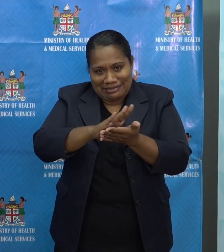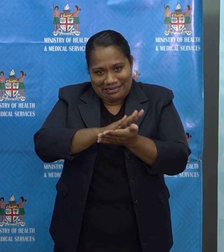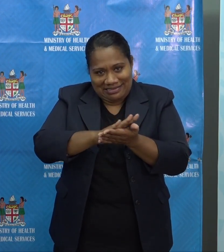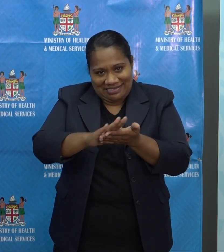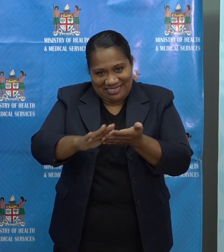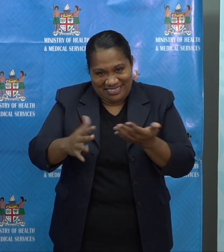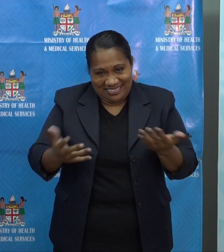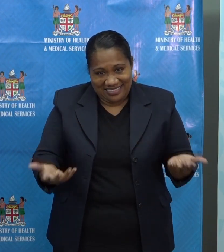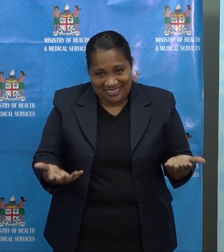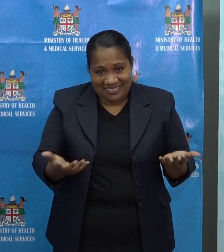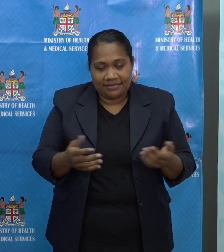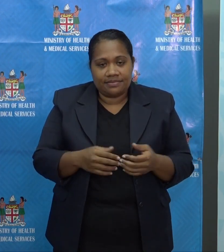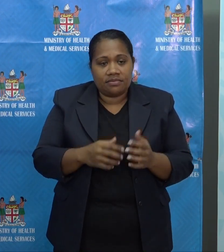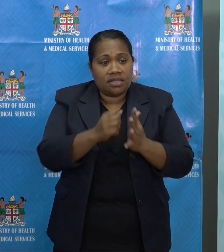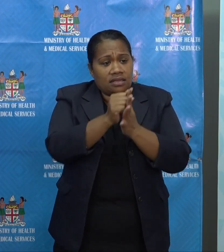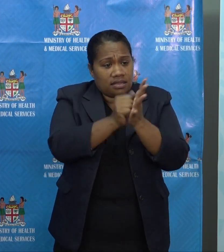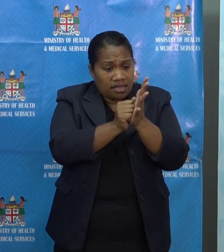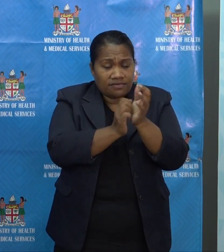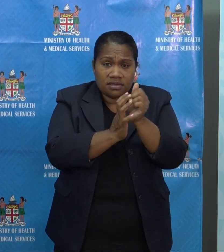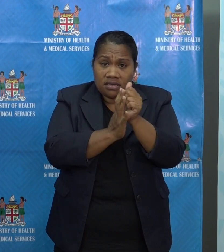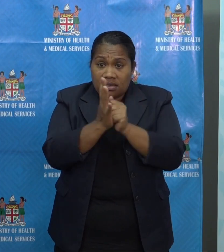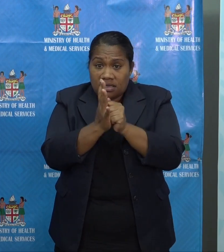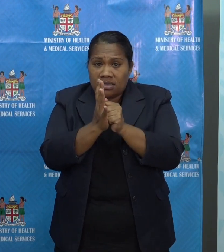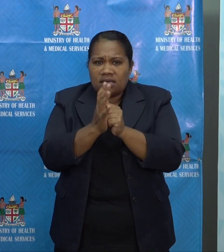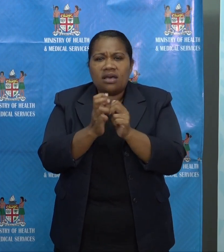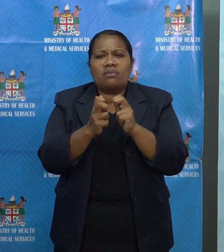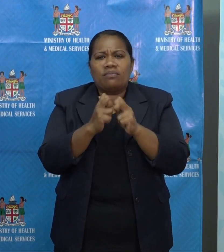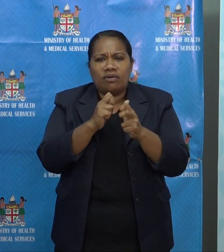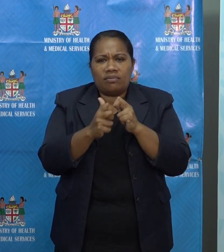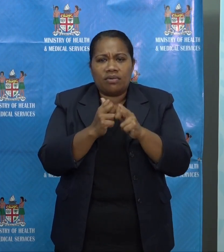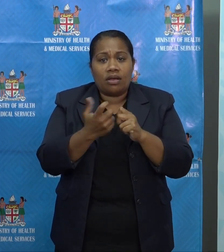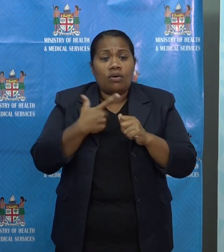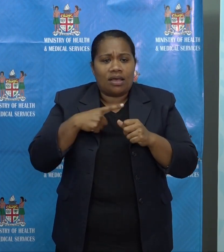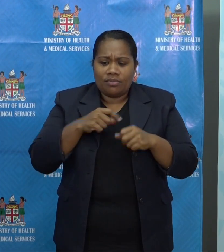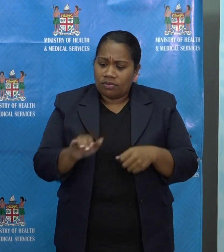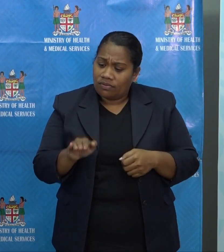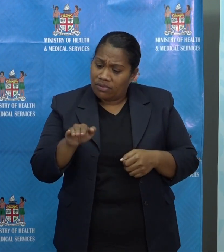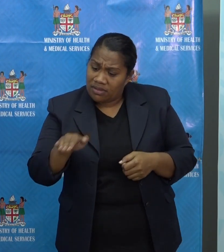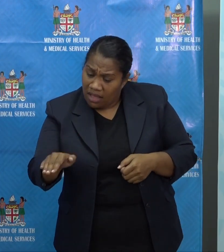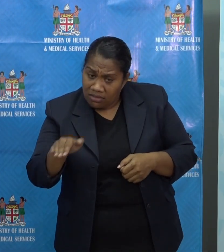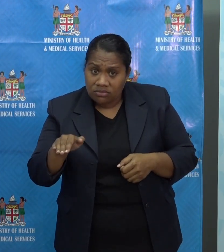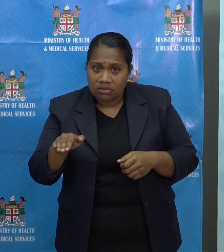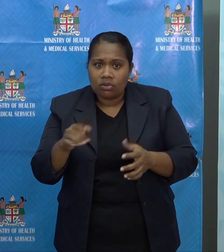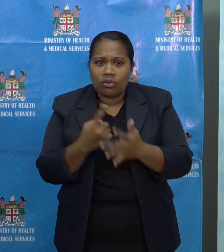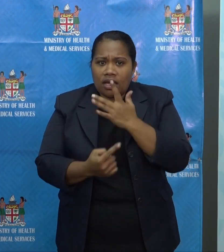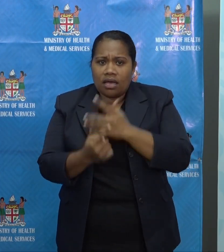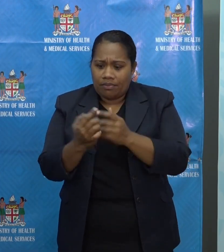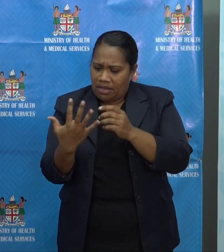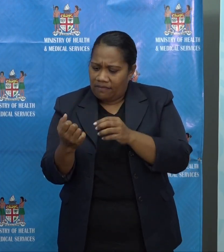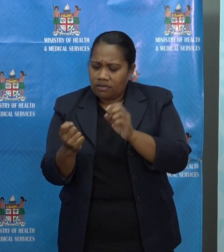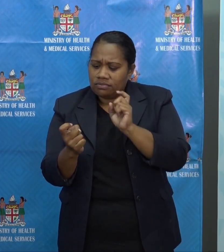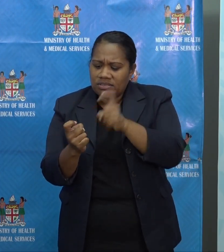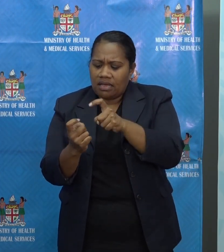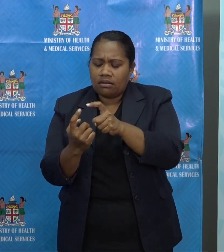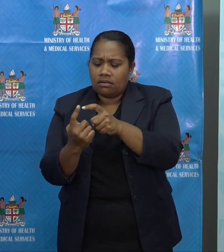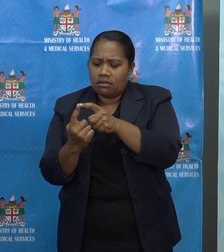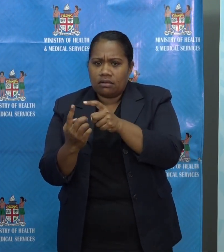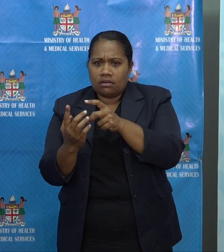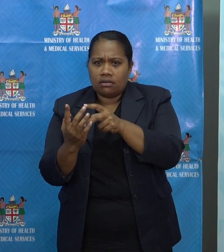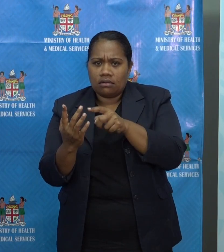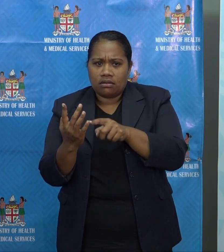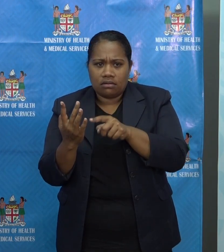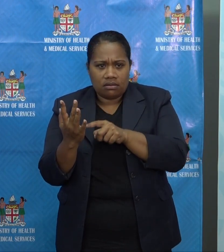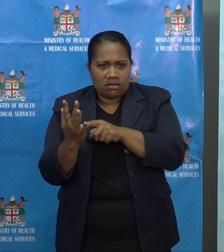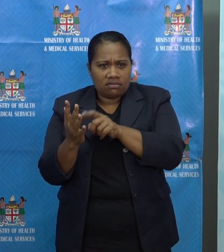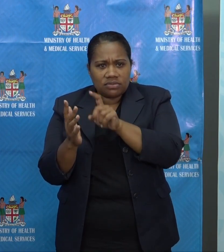Gloves are a problem because everything you touch, it stays on them. And unlike your hands, they cannot be easily